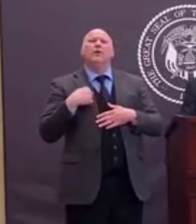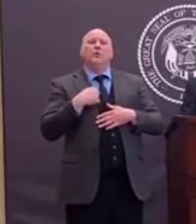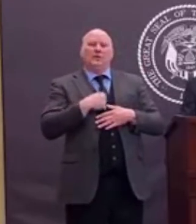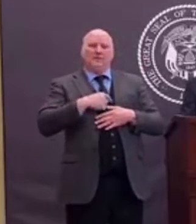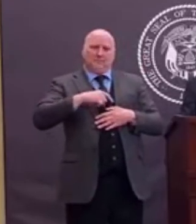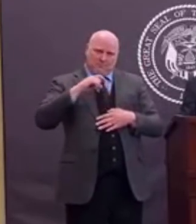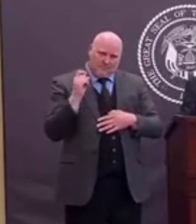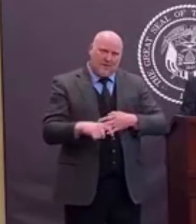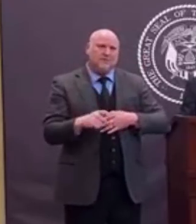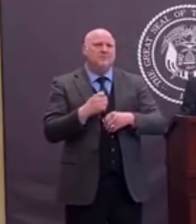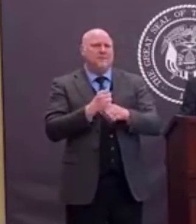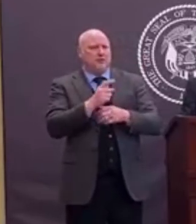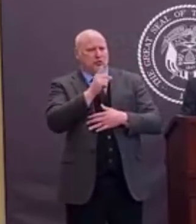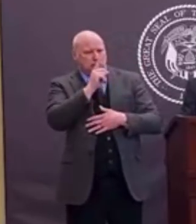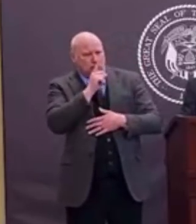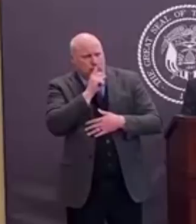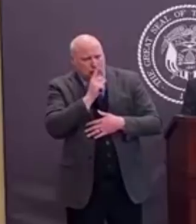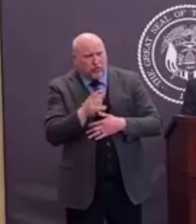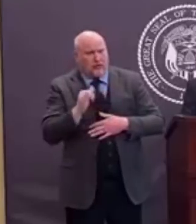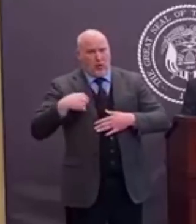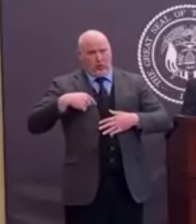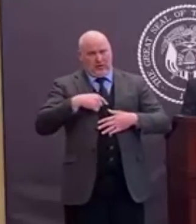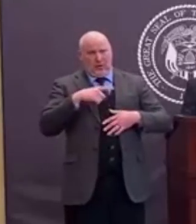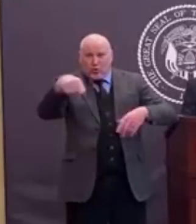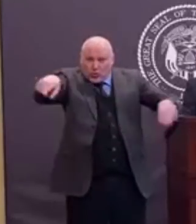everything you can to accommodate your employees.